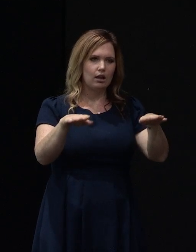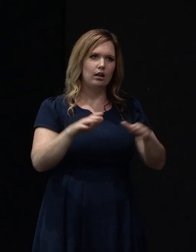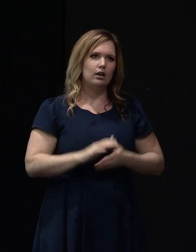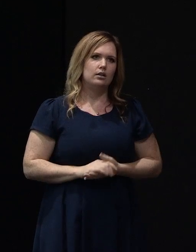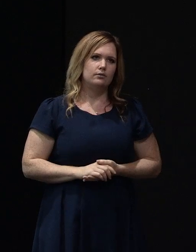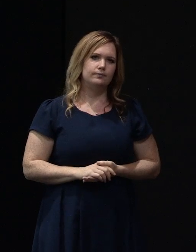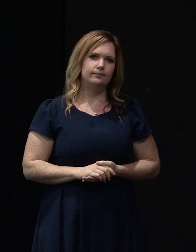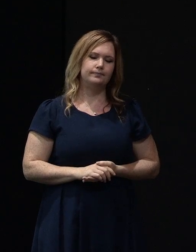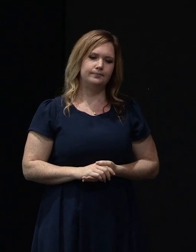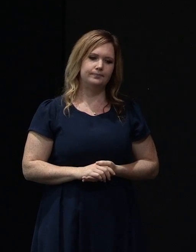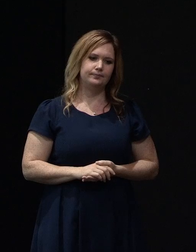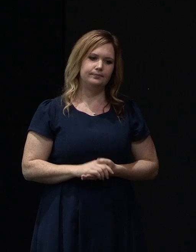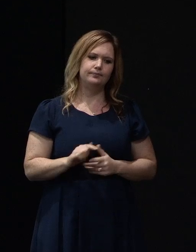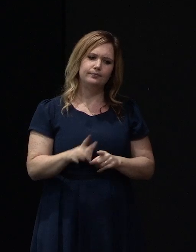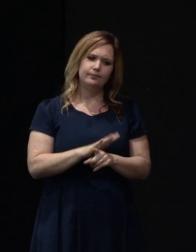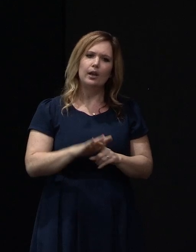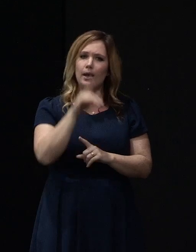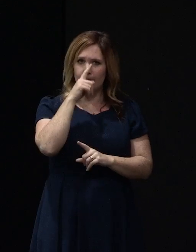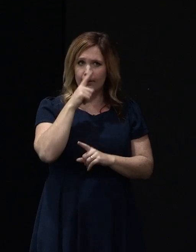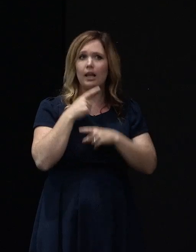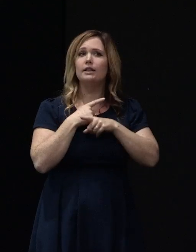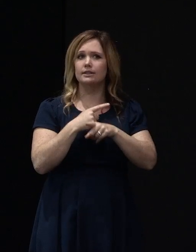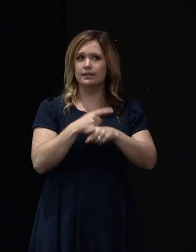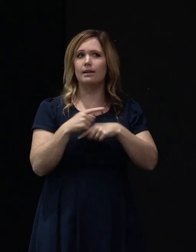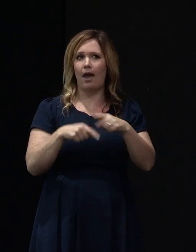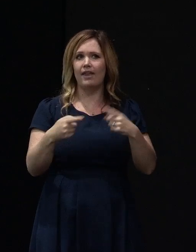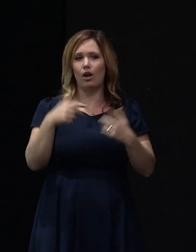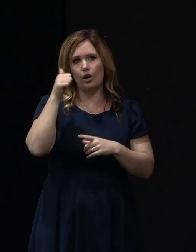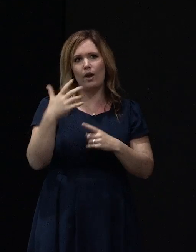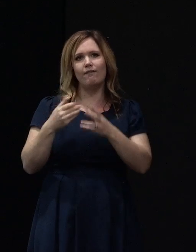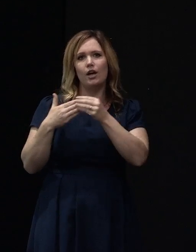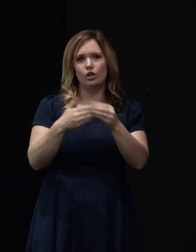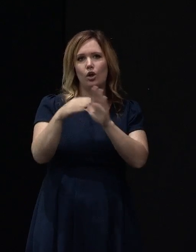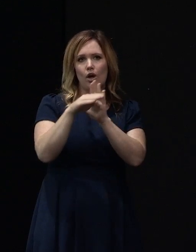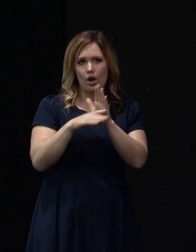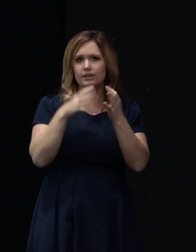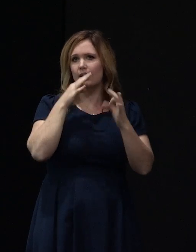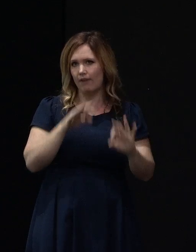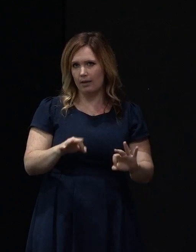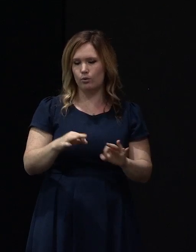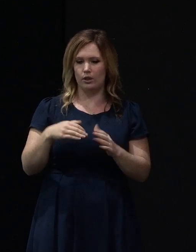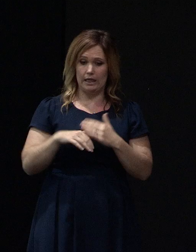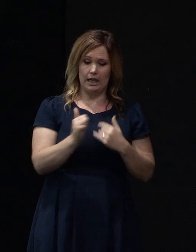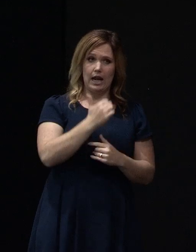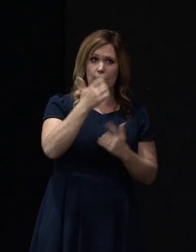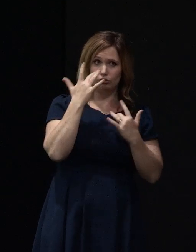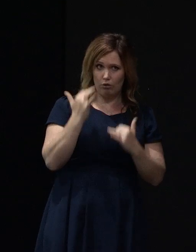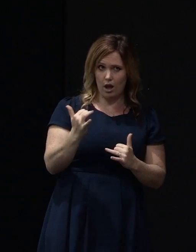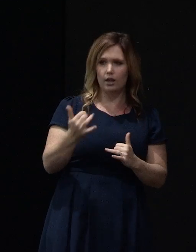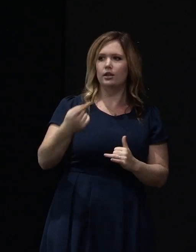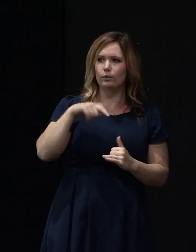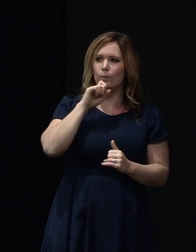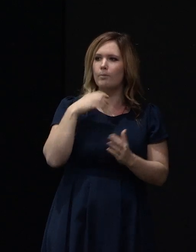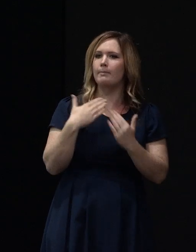It's an area of discussion. I know that the guidelines are out there as well. In our trial, we will be